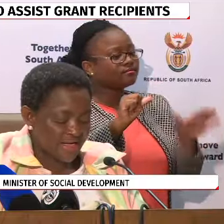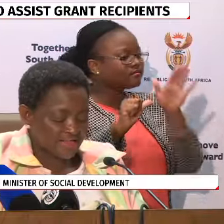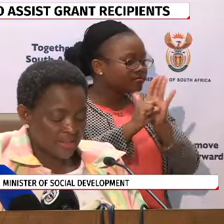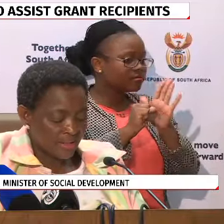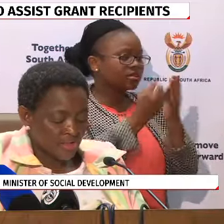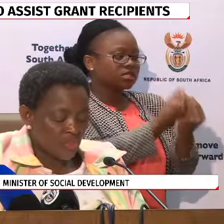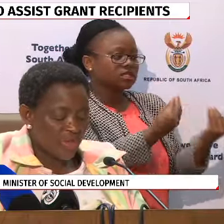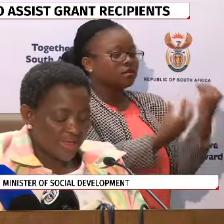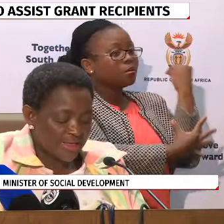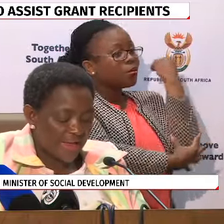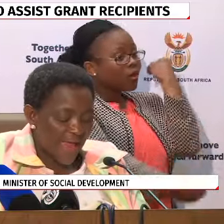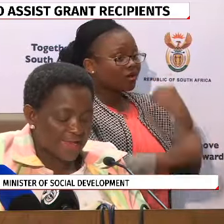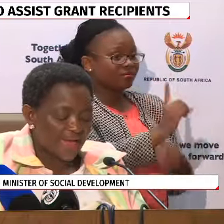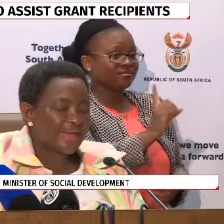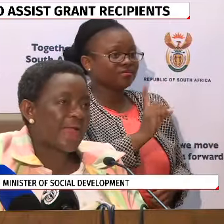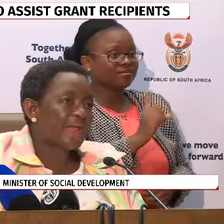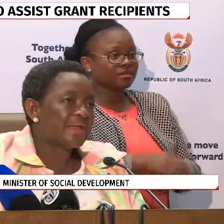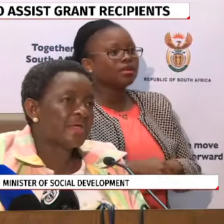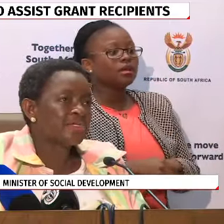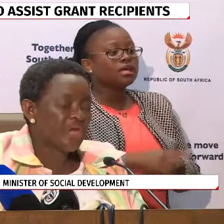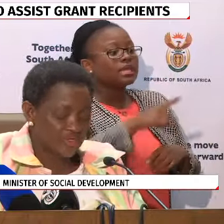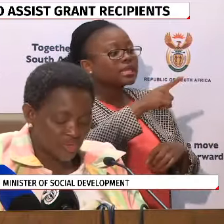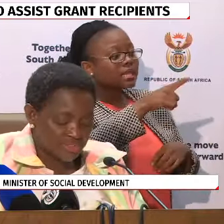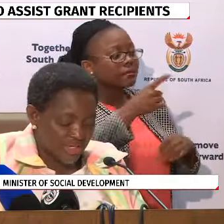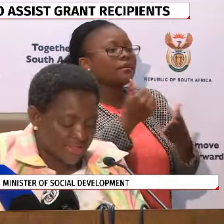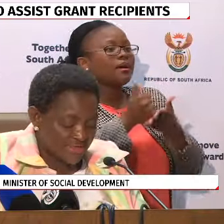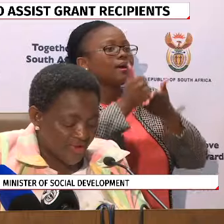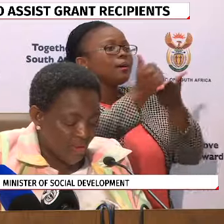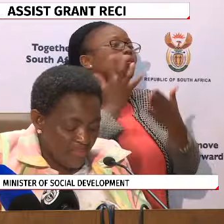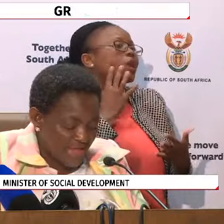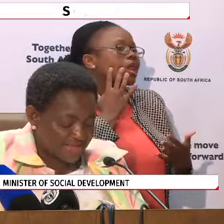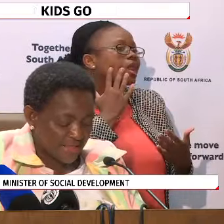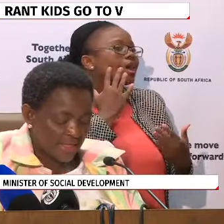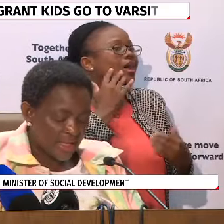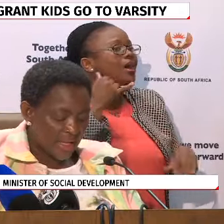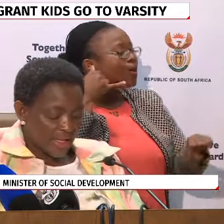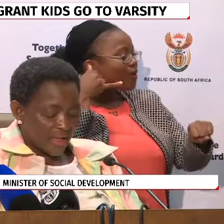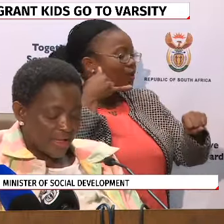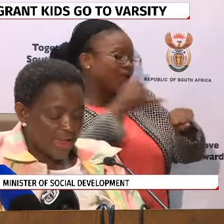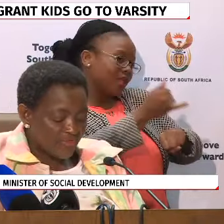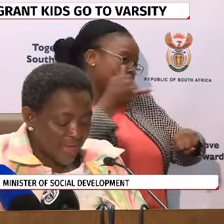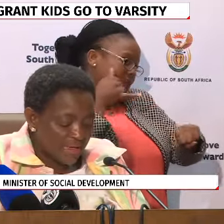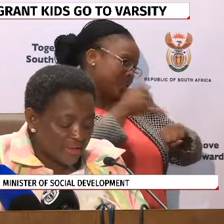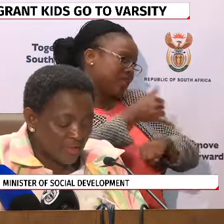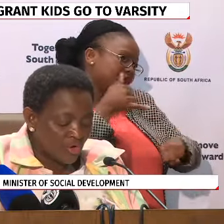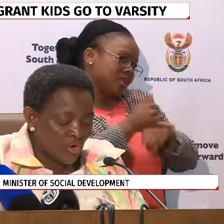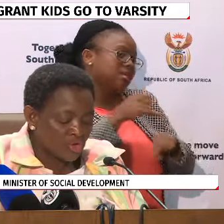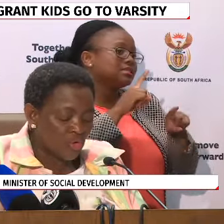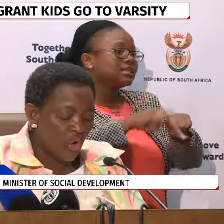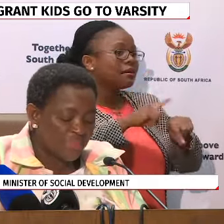assisted to begin at an early childhood development level